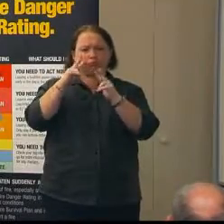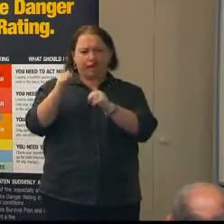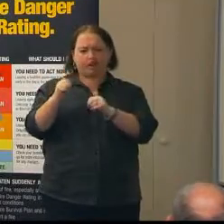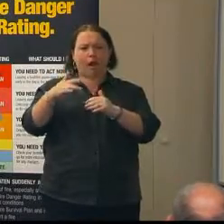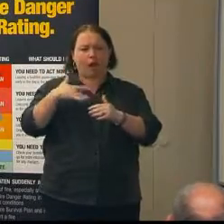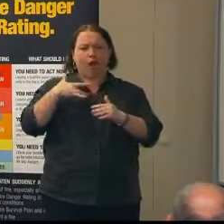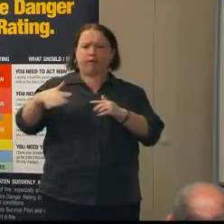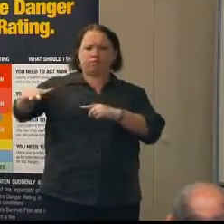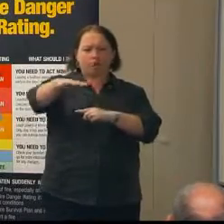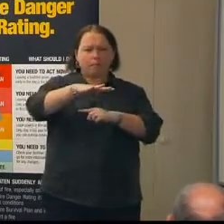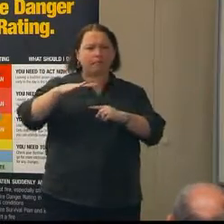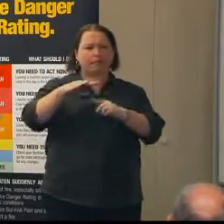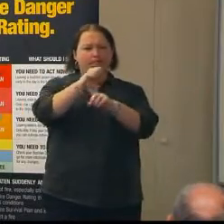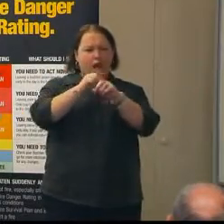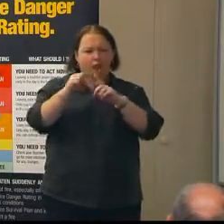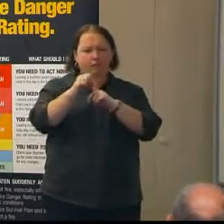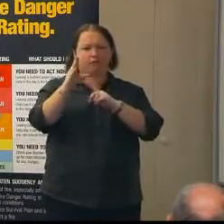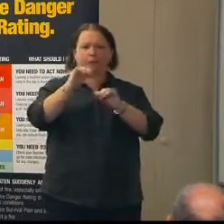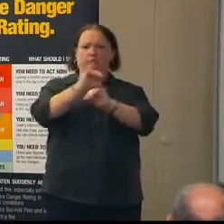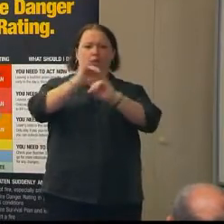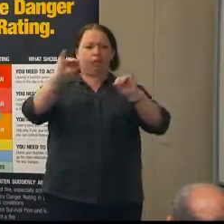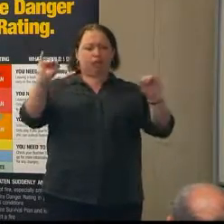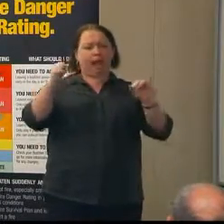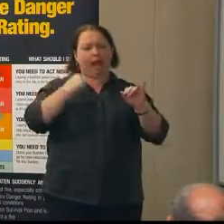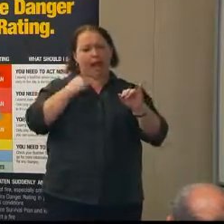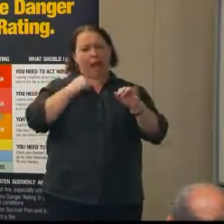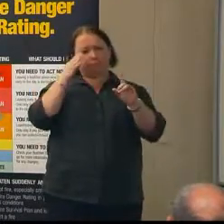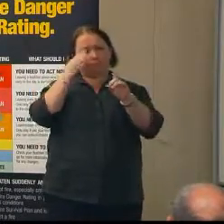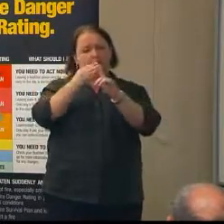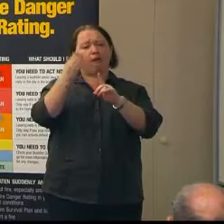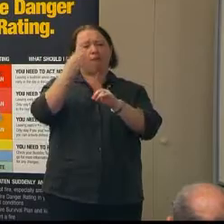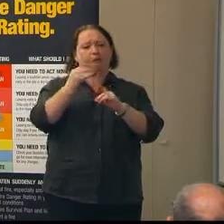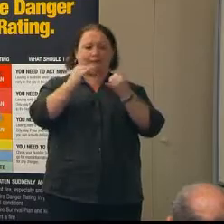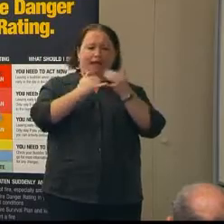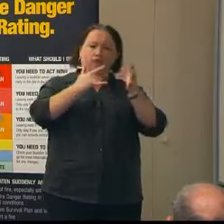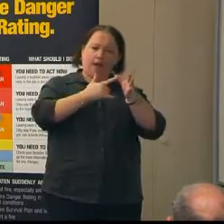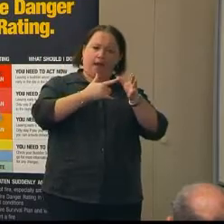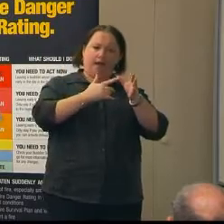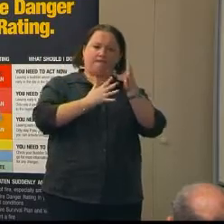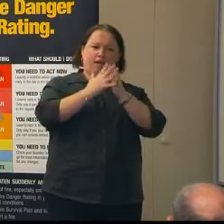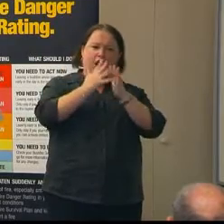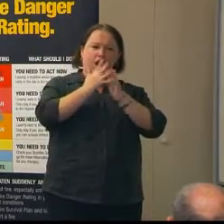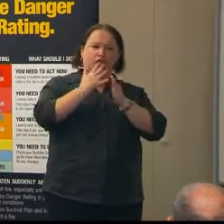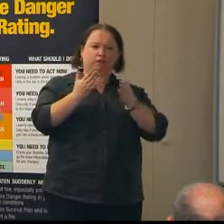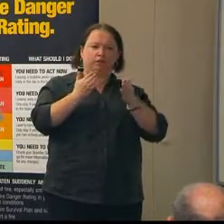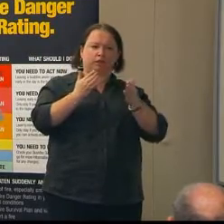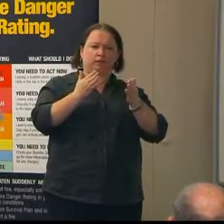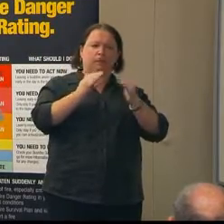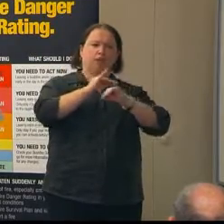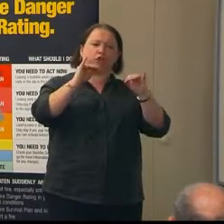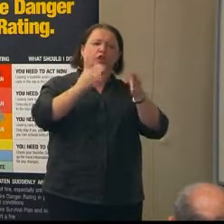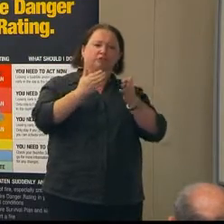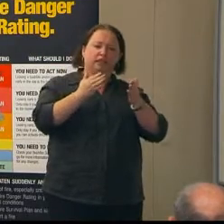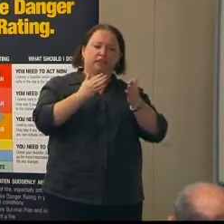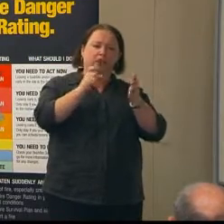emergencies. Our mission comes immediately from the South Australian Fire and Emergency Services Commission, and it's